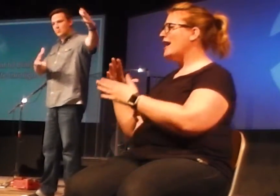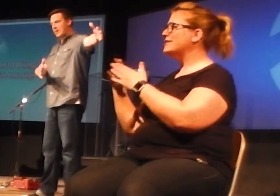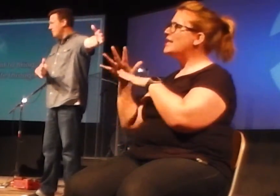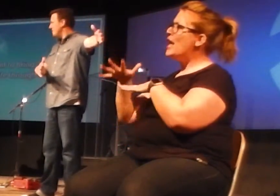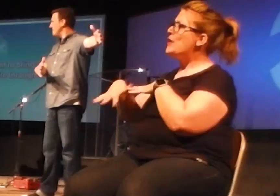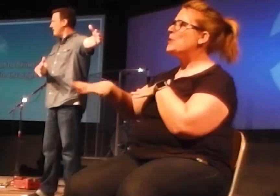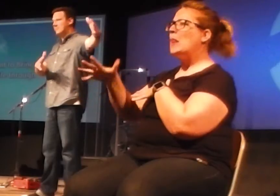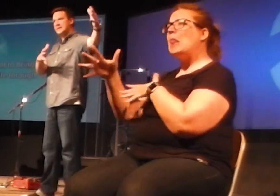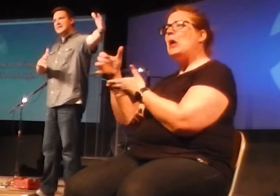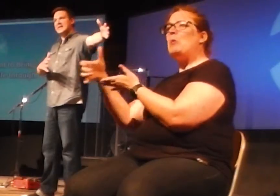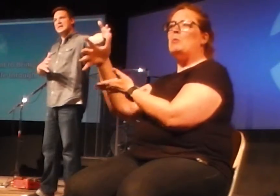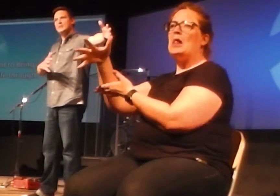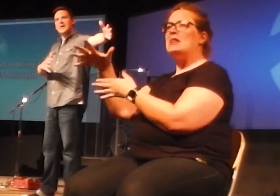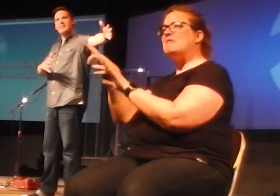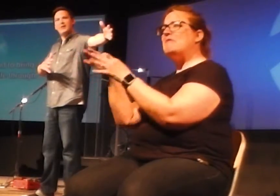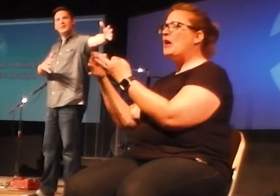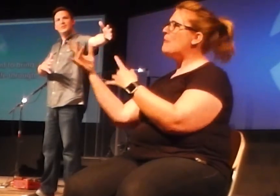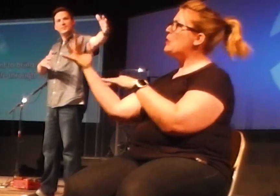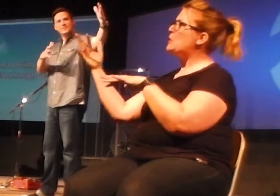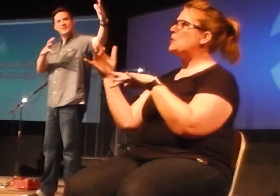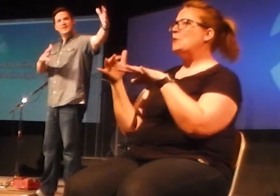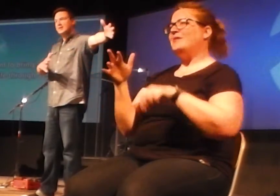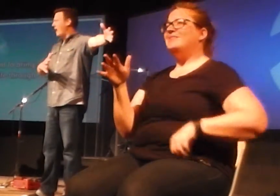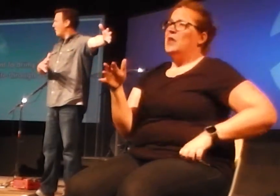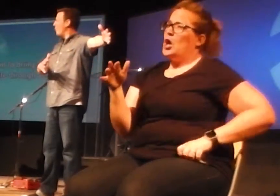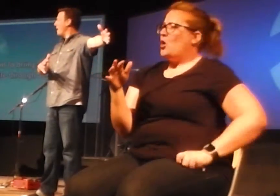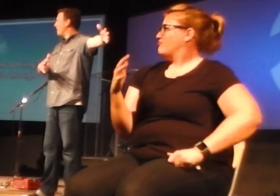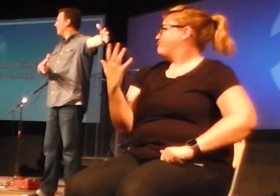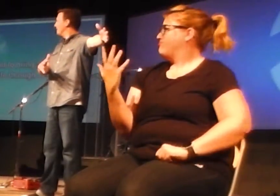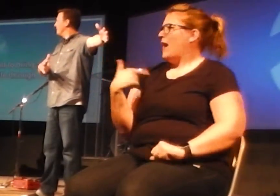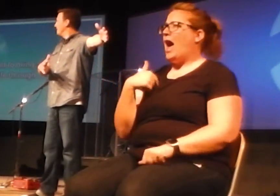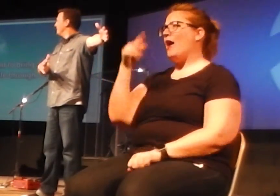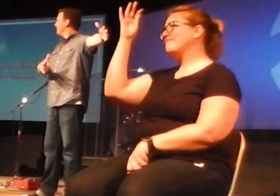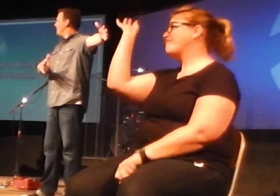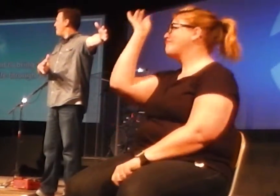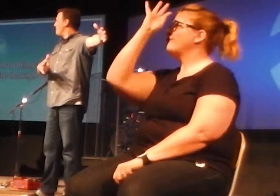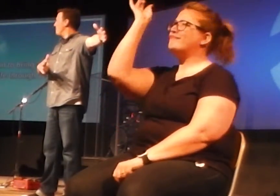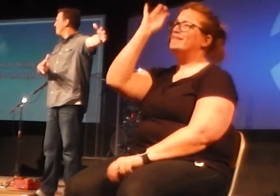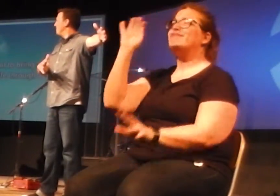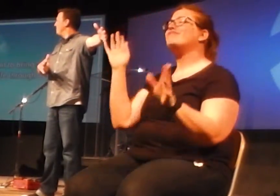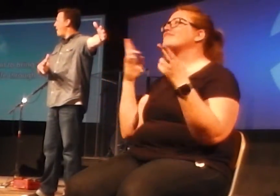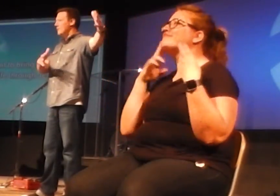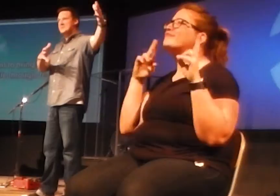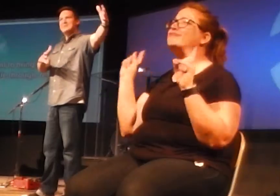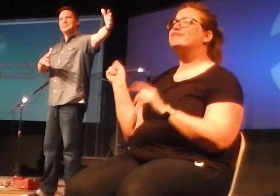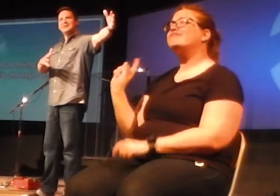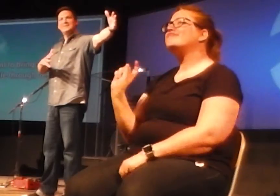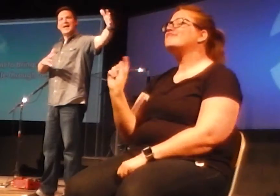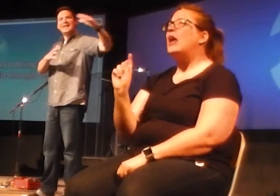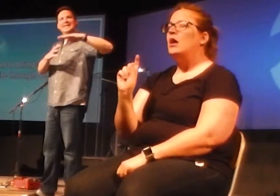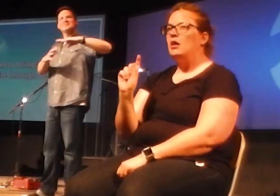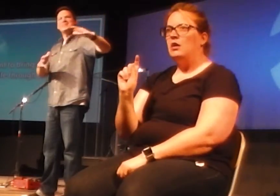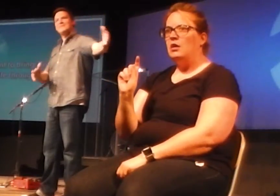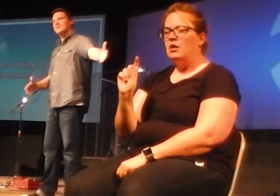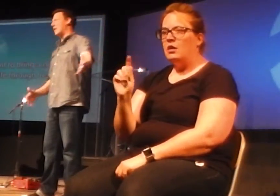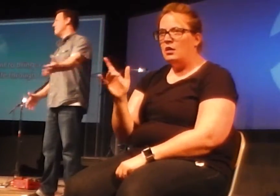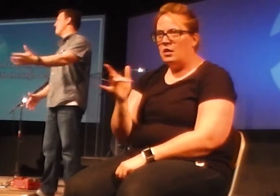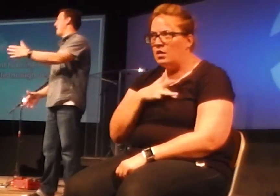wealthy family kid who came out here and was unaware of how other people live. That kid is never coming back.